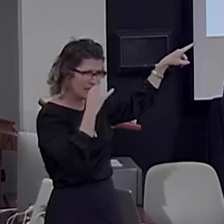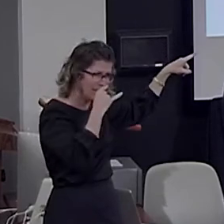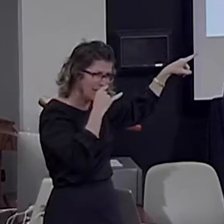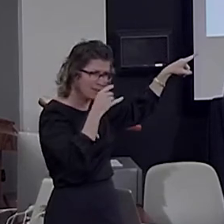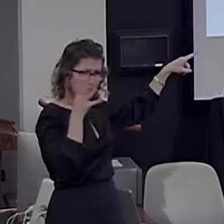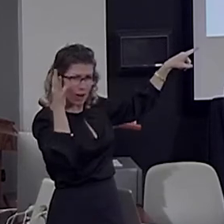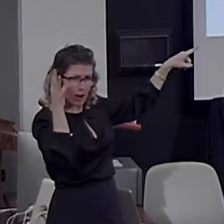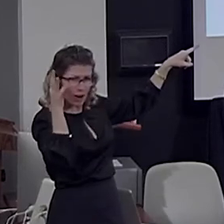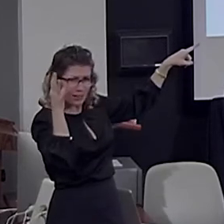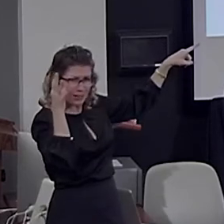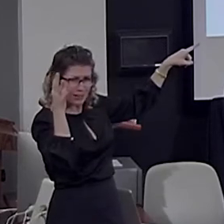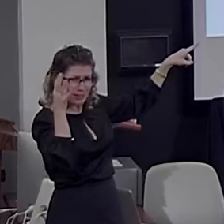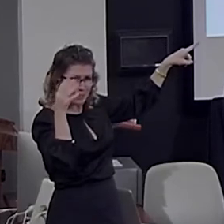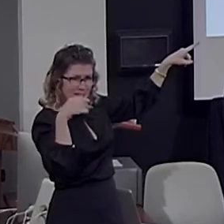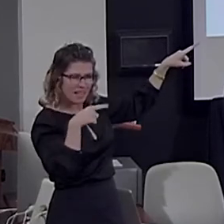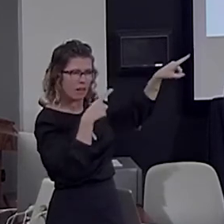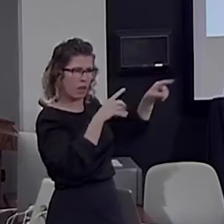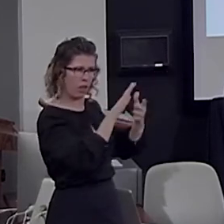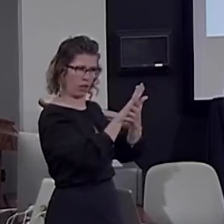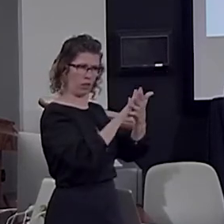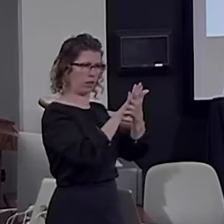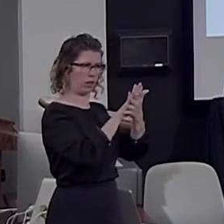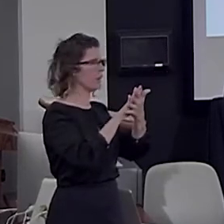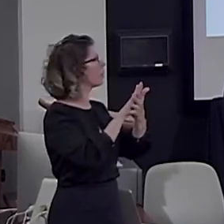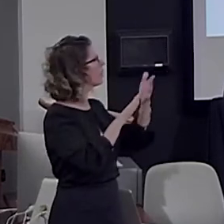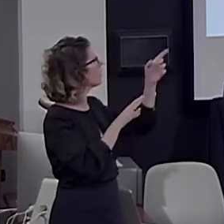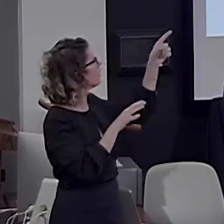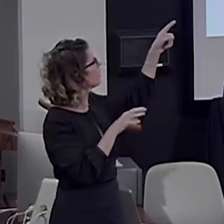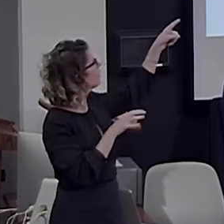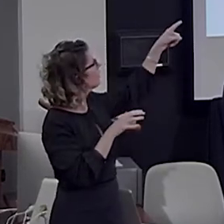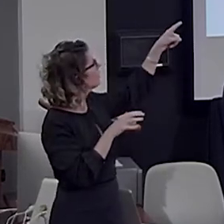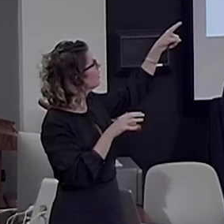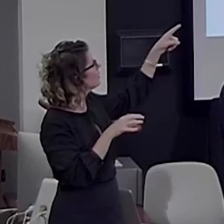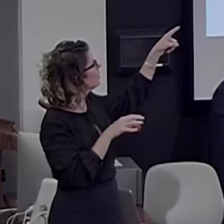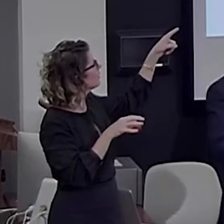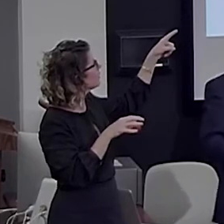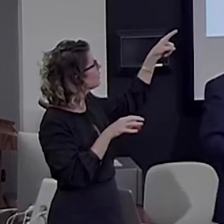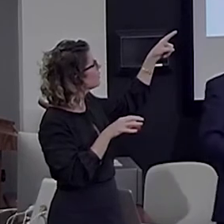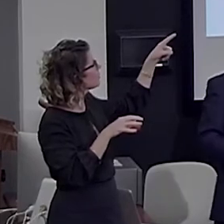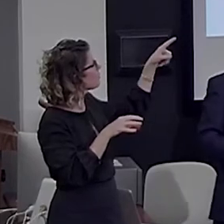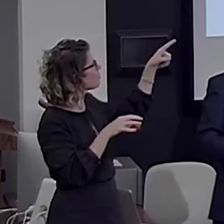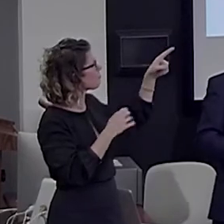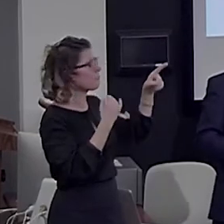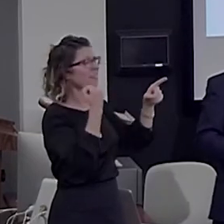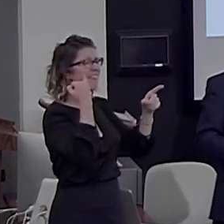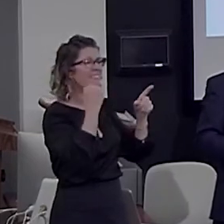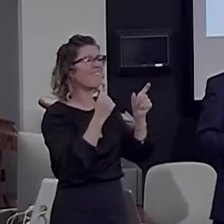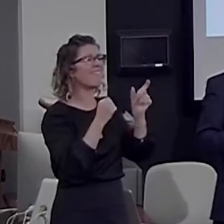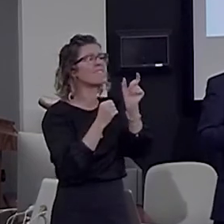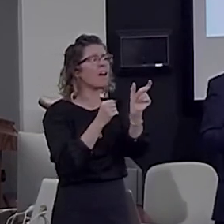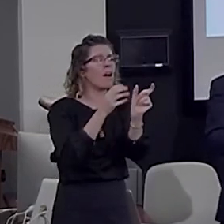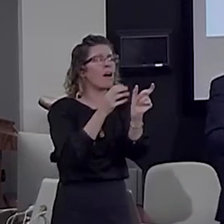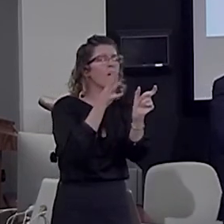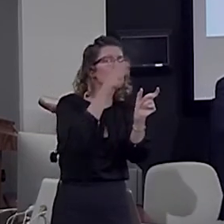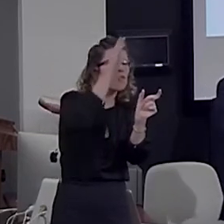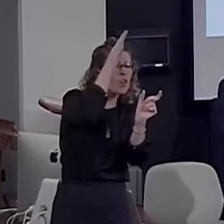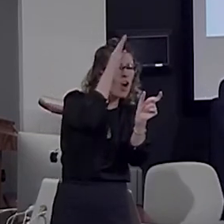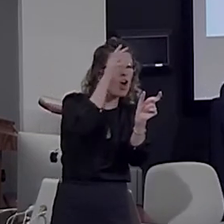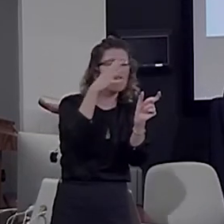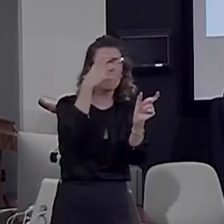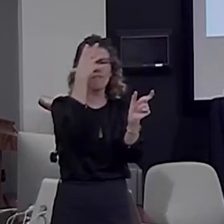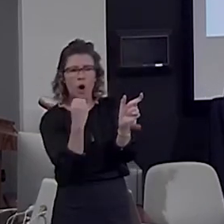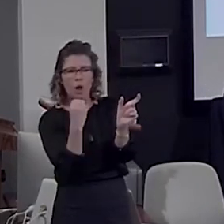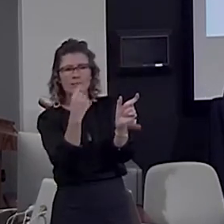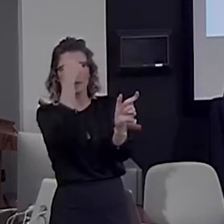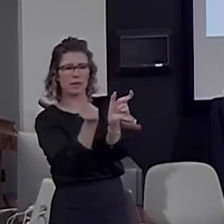literally, in a sequence, their parents fell asleep. Okay. But, that's the wrong answer. You know what is the